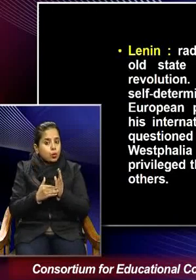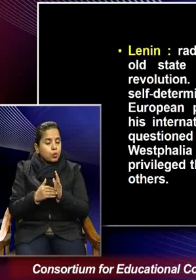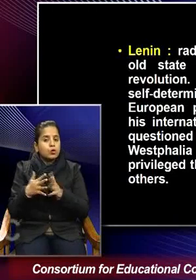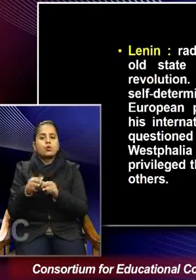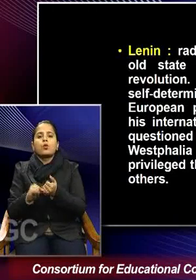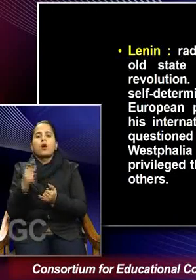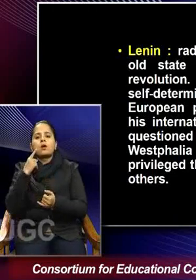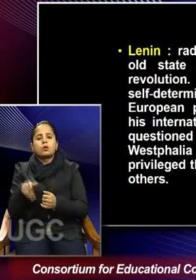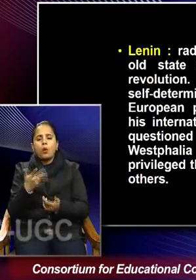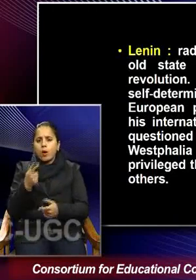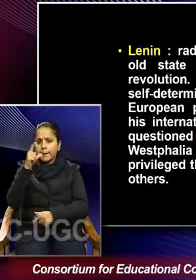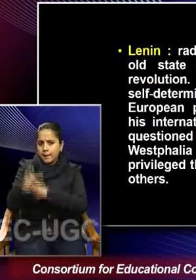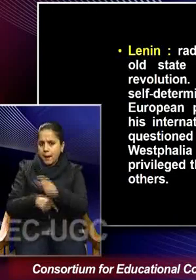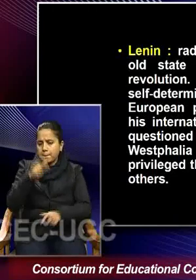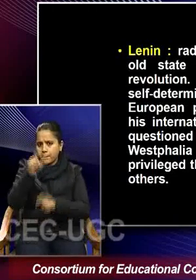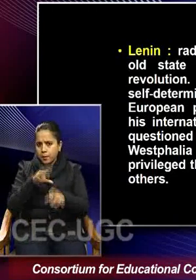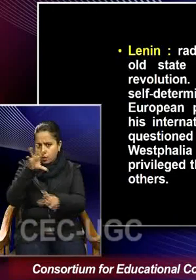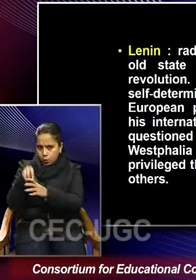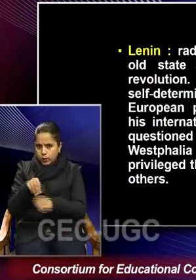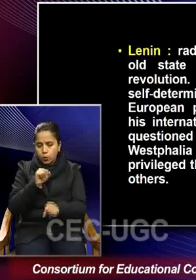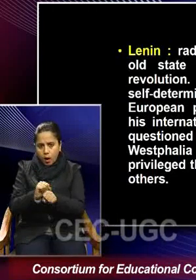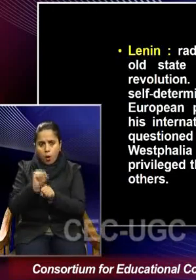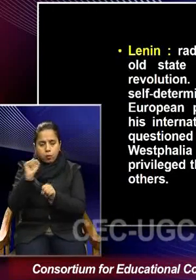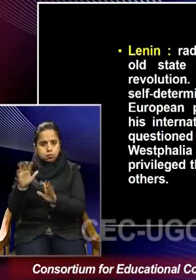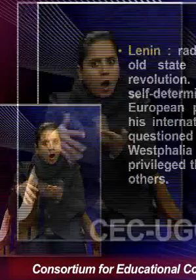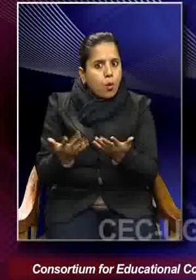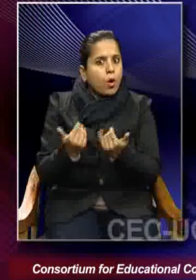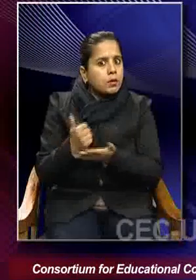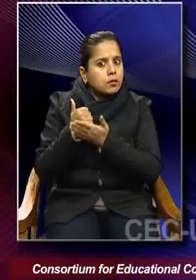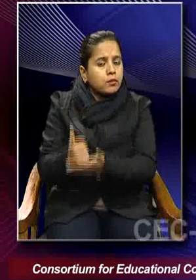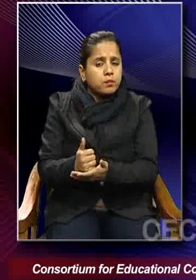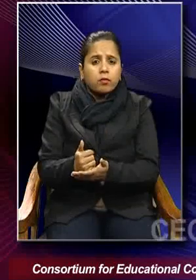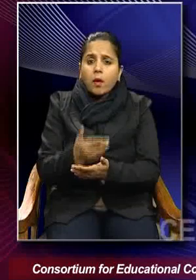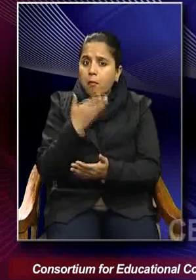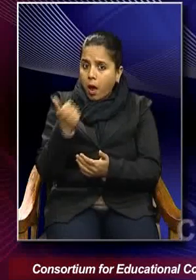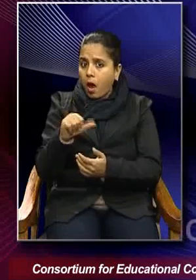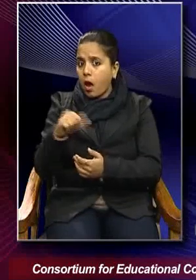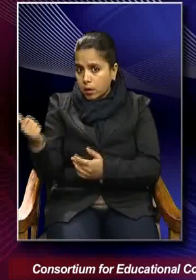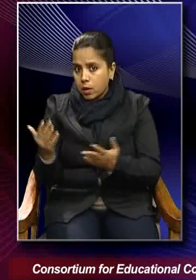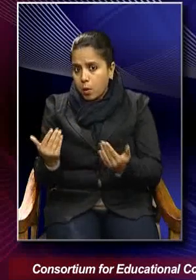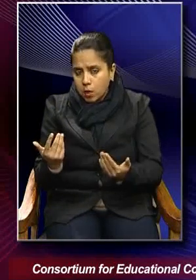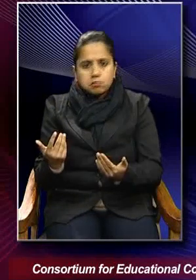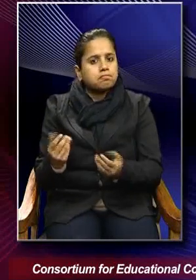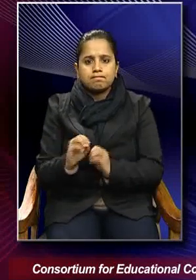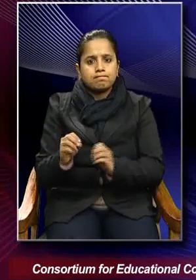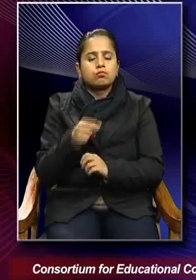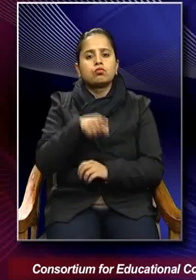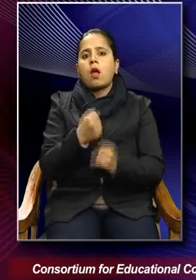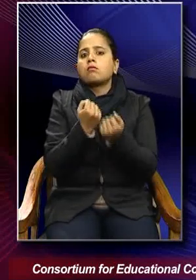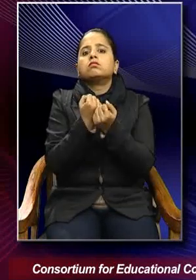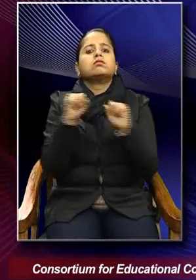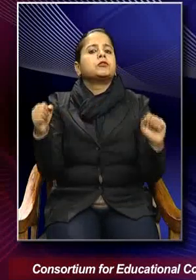industrial working class's interest cannot best be served under such liberal